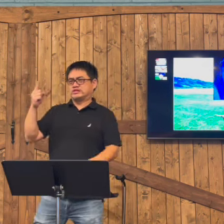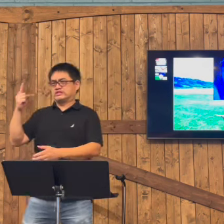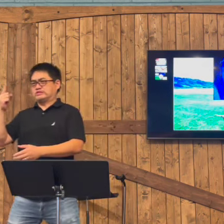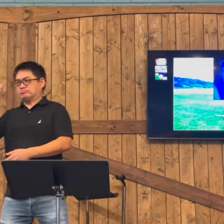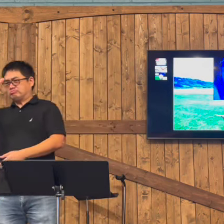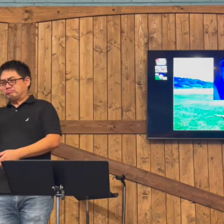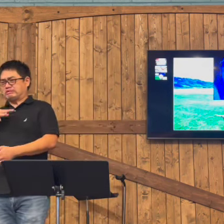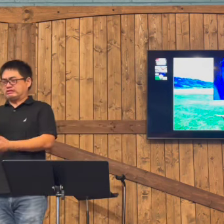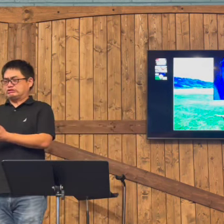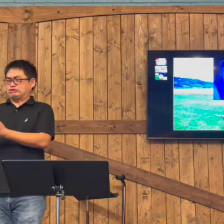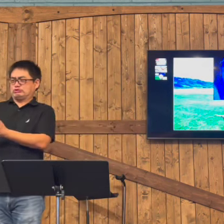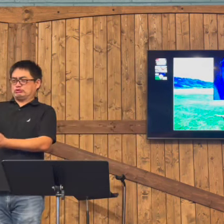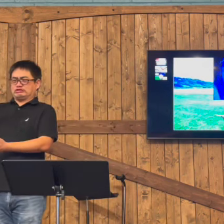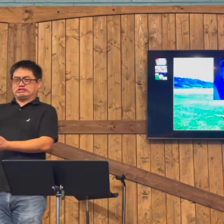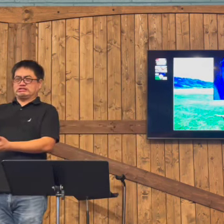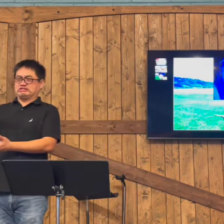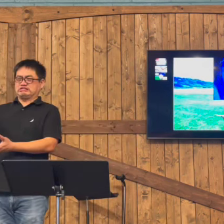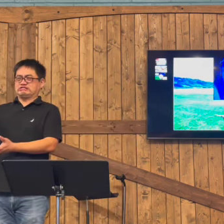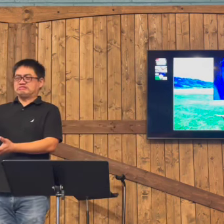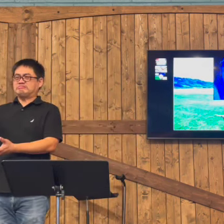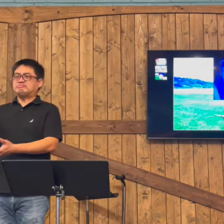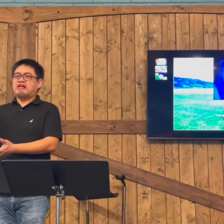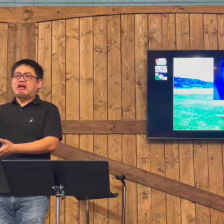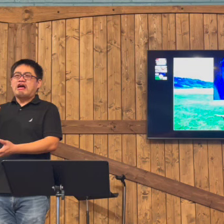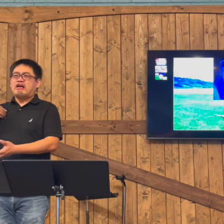I have a story that there was a rich man.